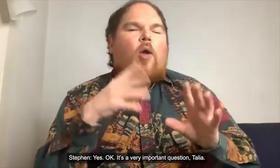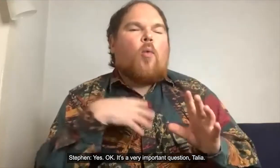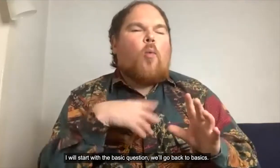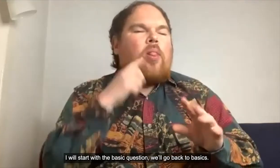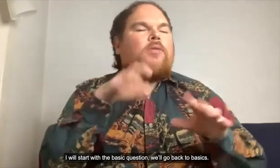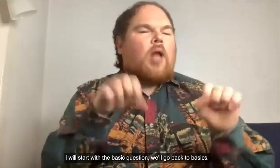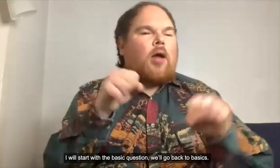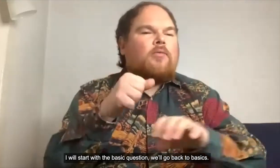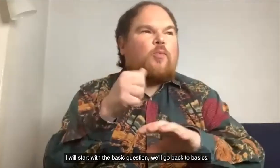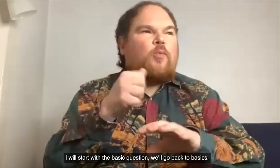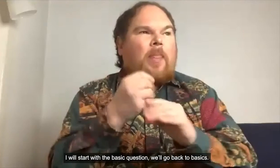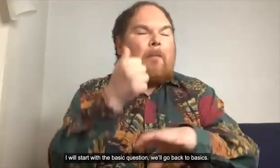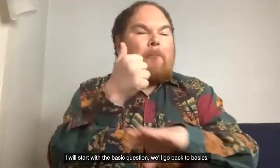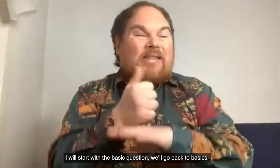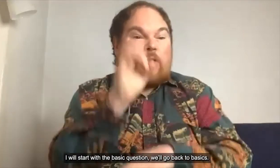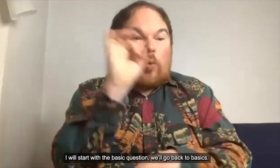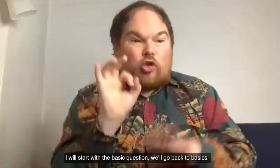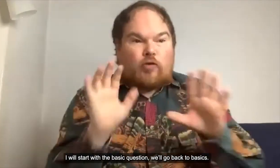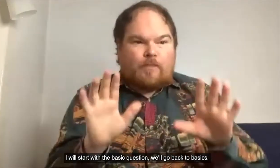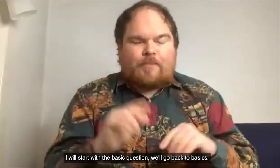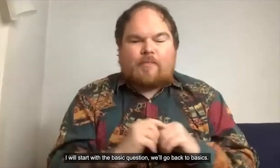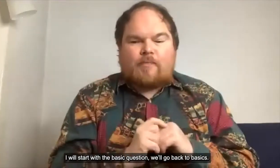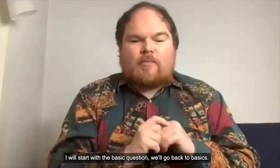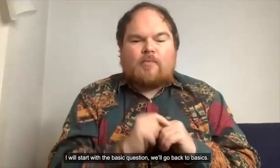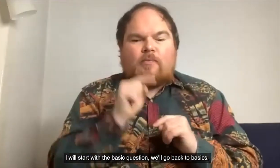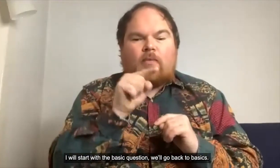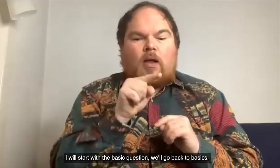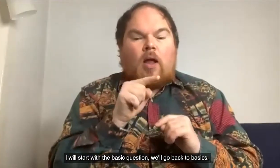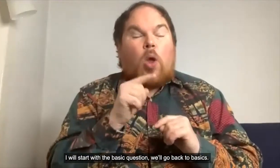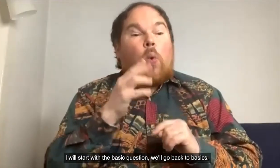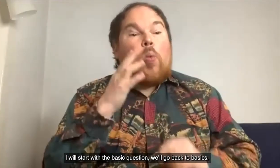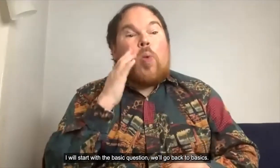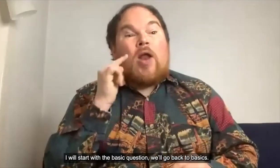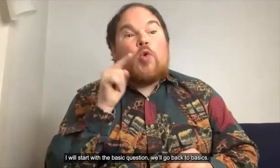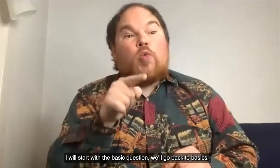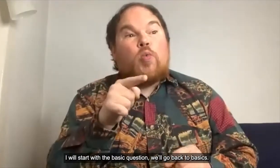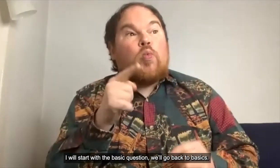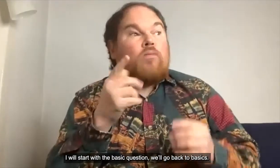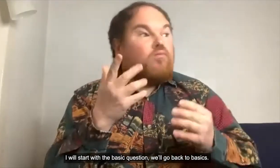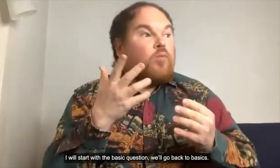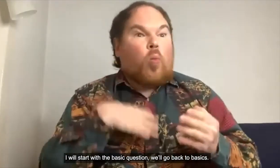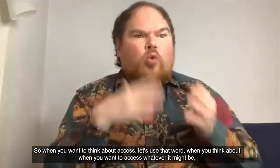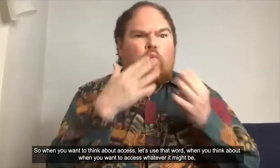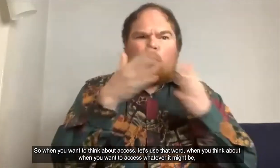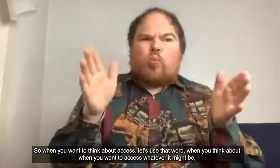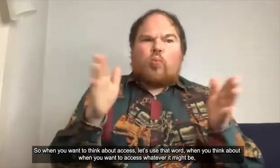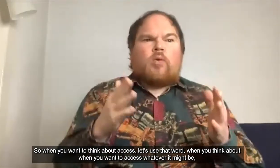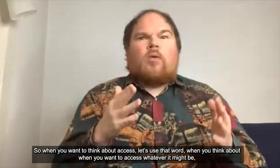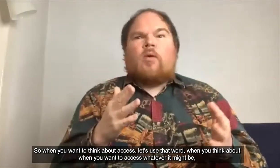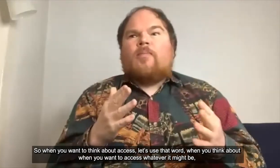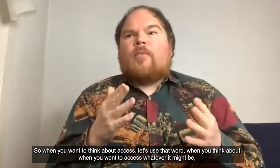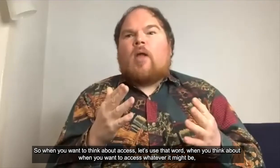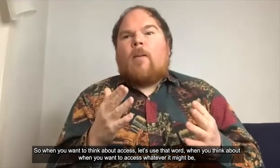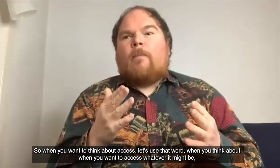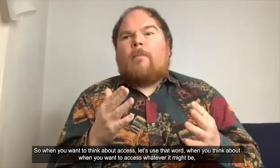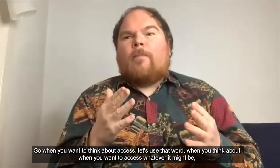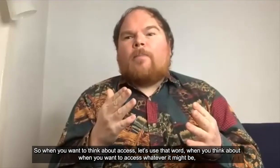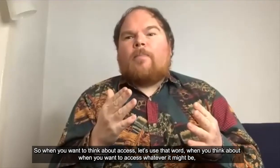okay so I will start with the basic question let me go back to basics so when you want to think